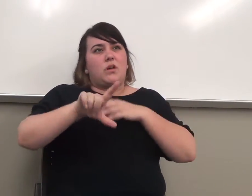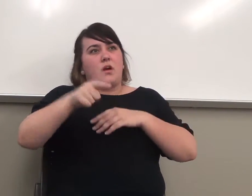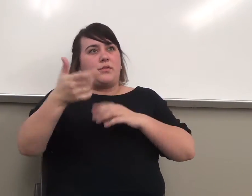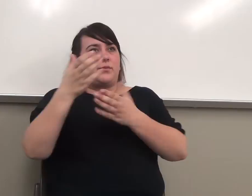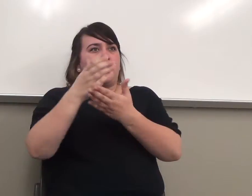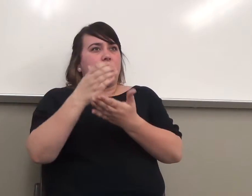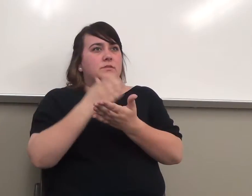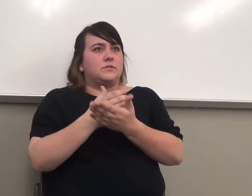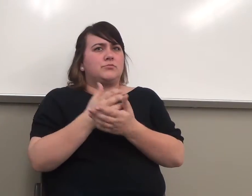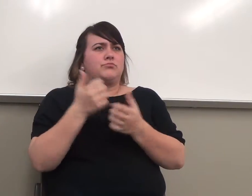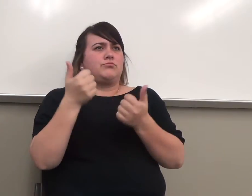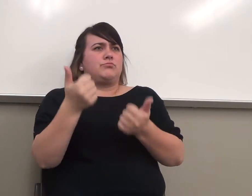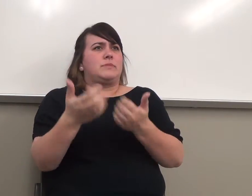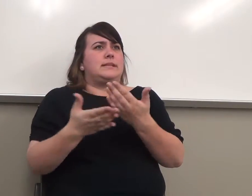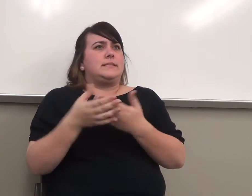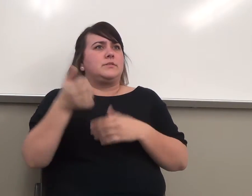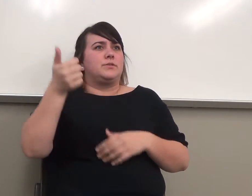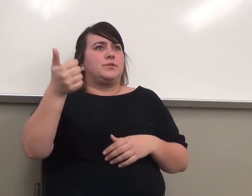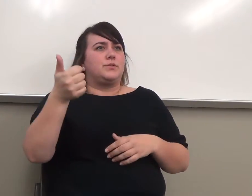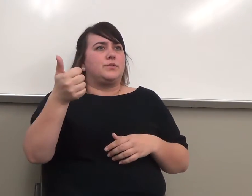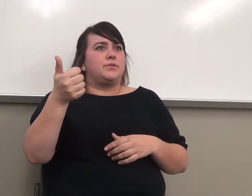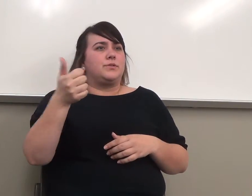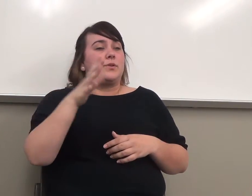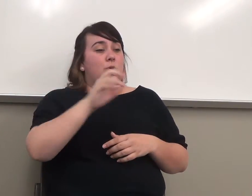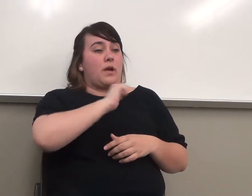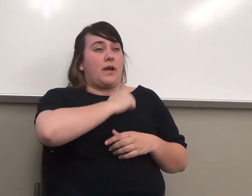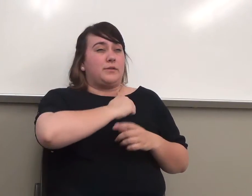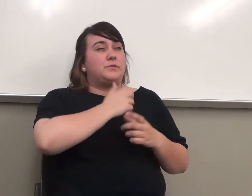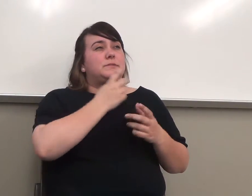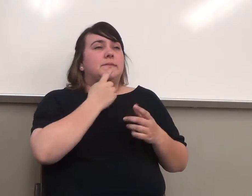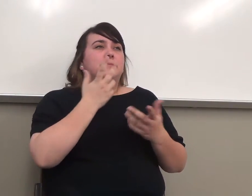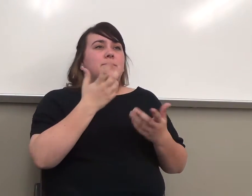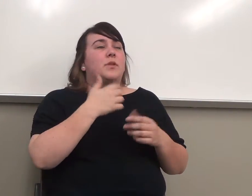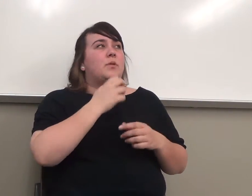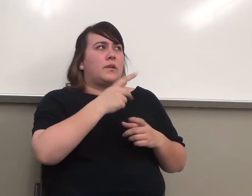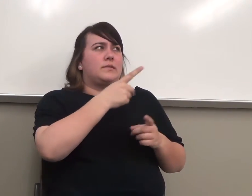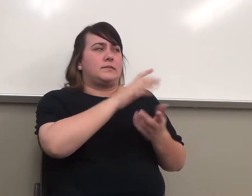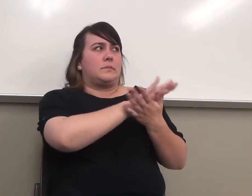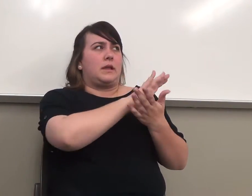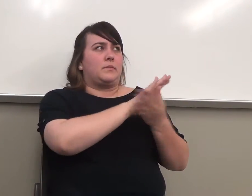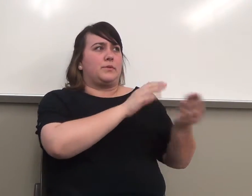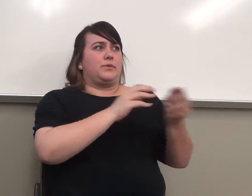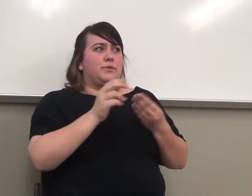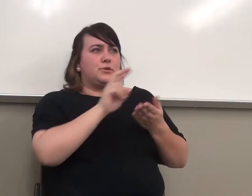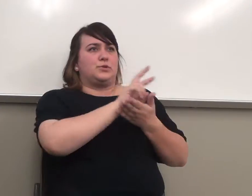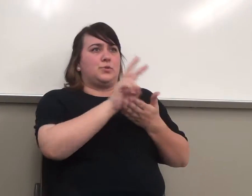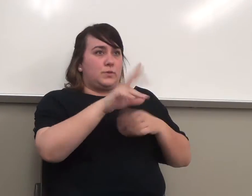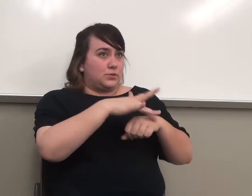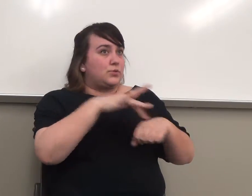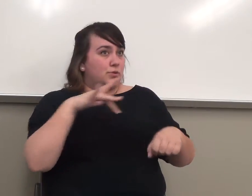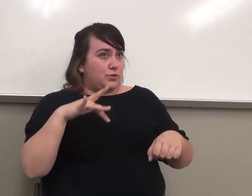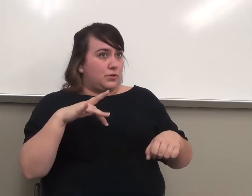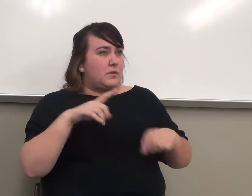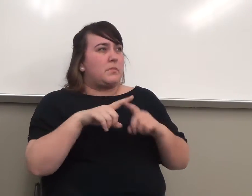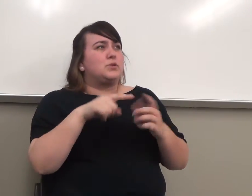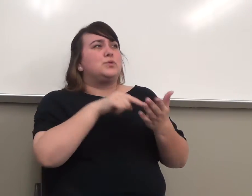with the attitude that, okay, you know, she assigns this paper two weeks in advance, but it's not due until